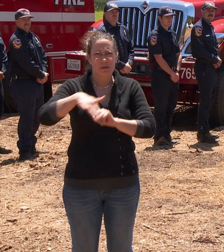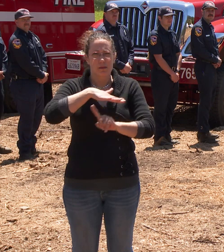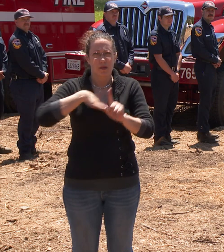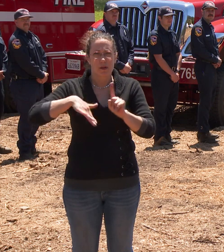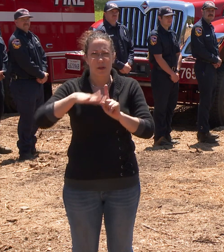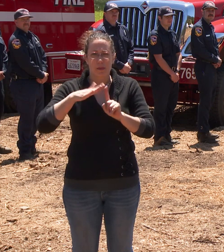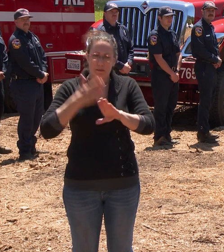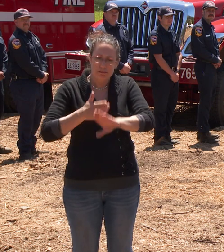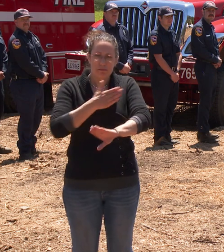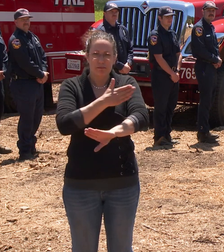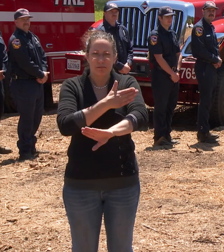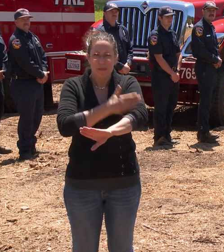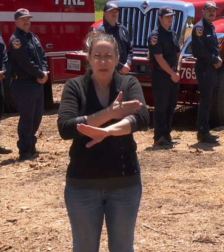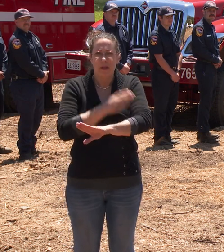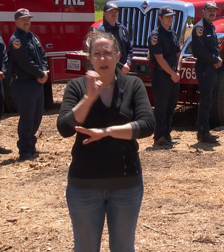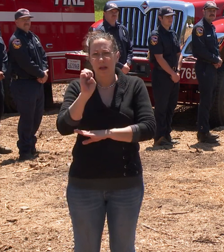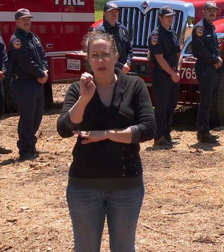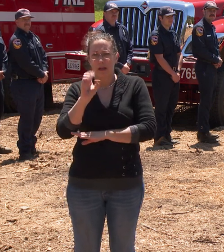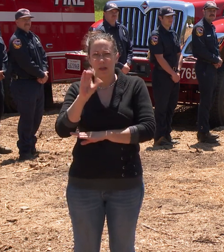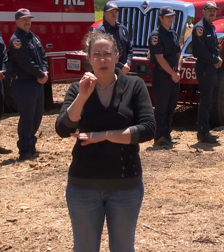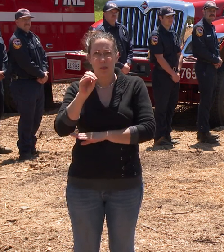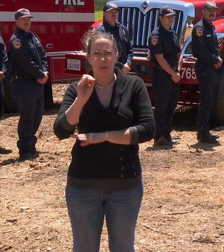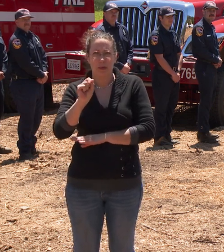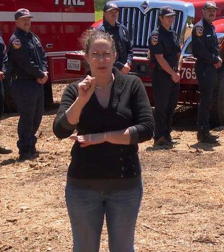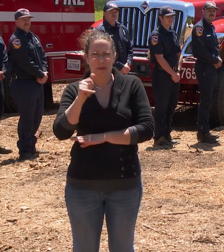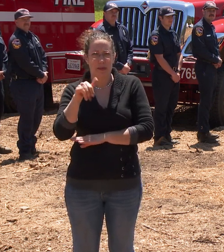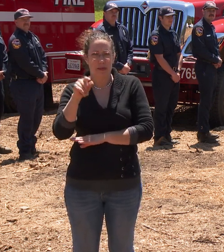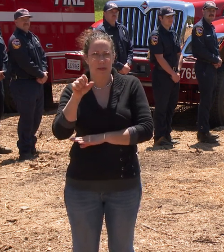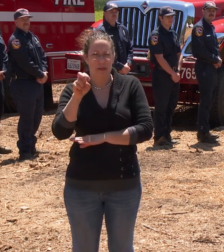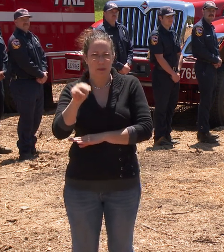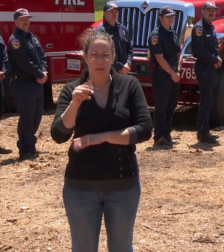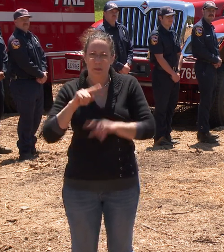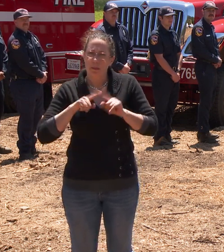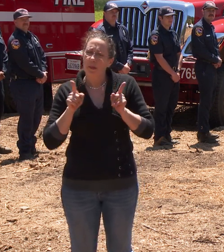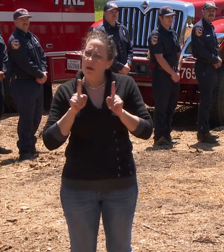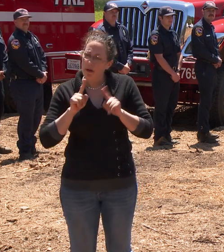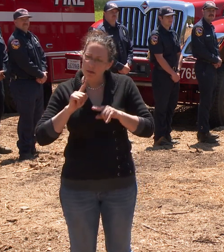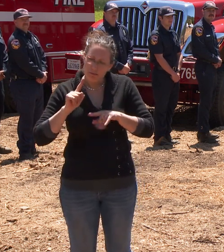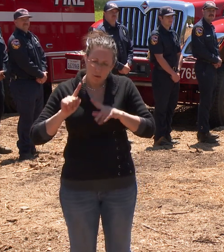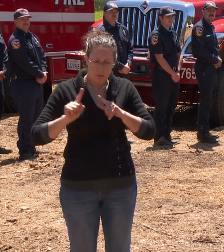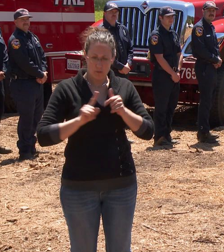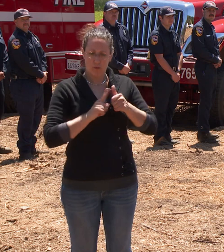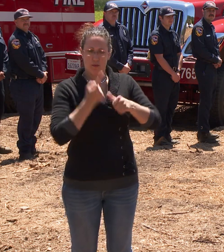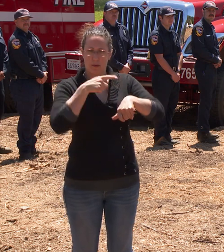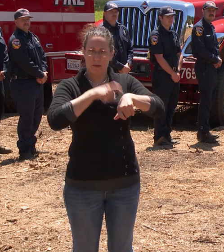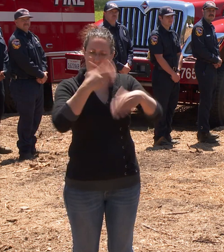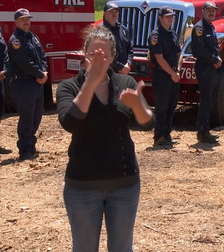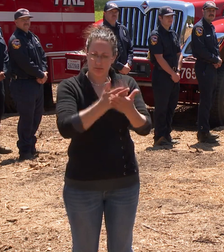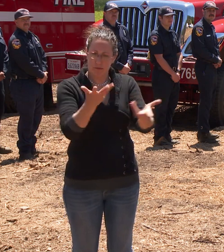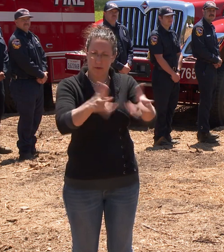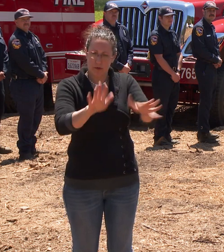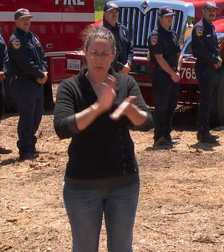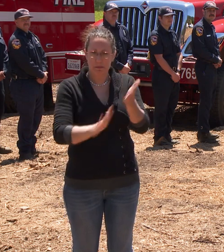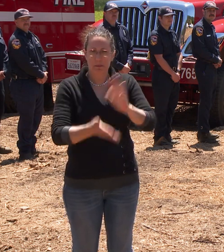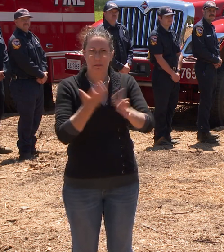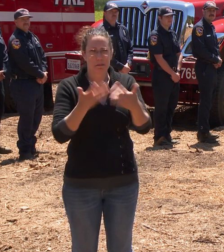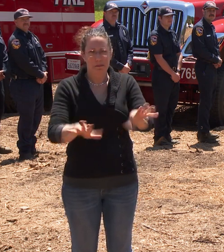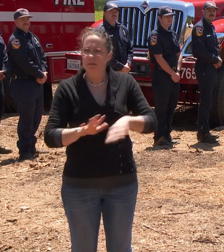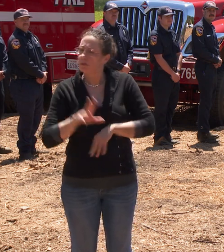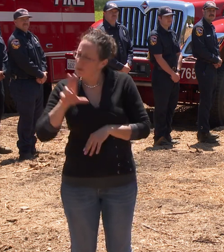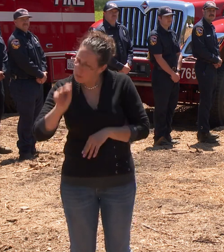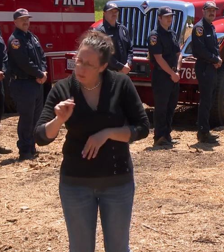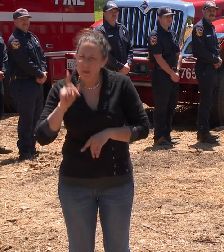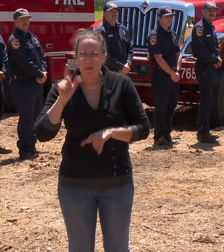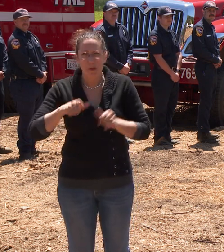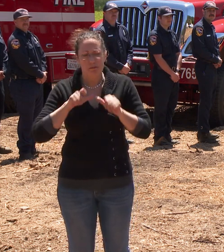local ecosystems, but we cannot stop after the initial treatment. We must maintain these project areas in perpetuity